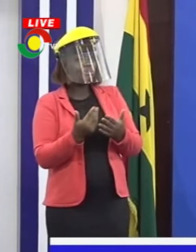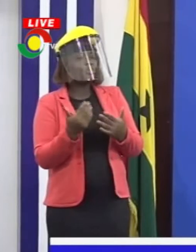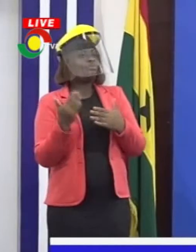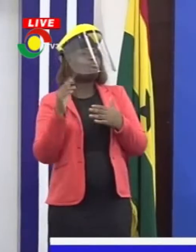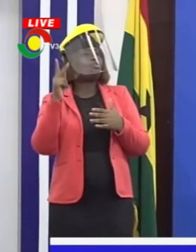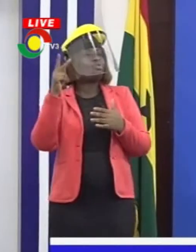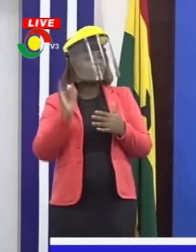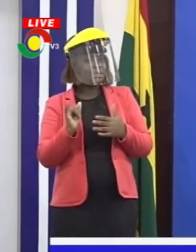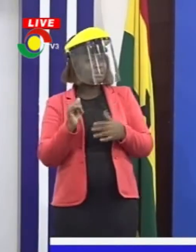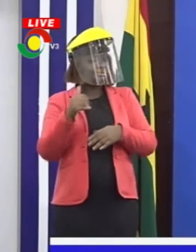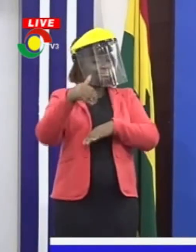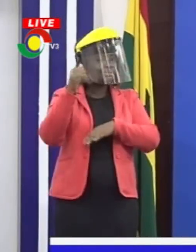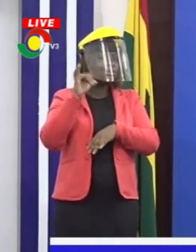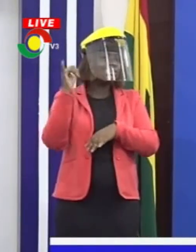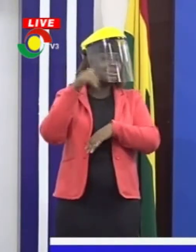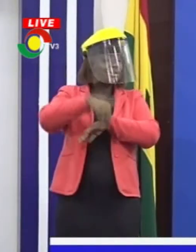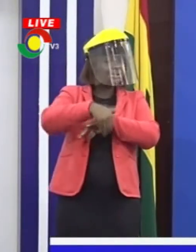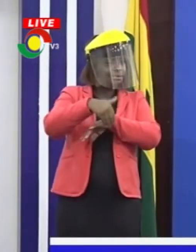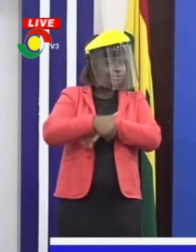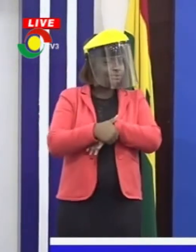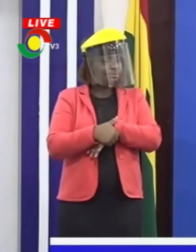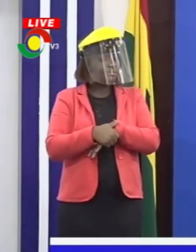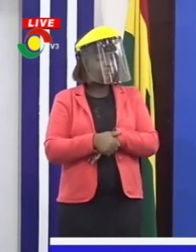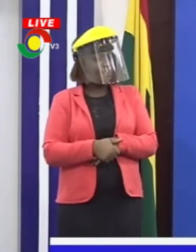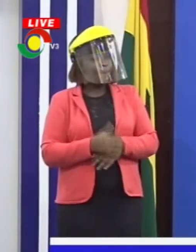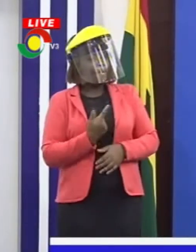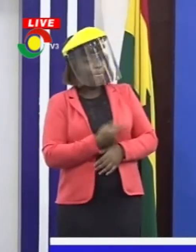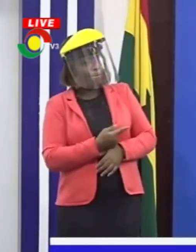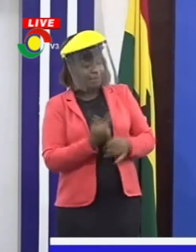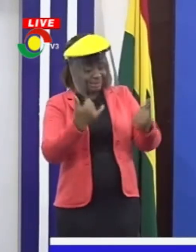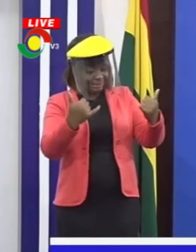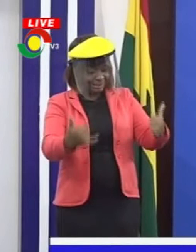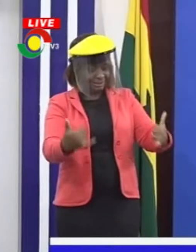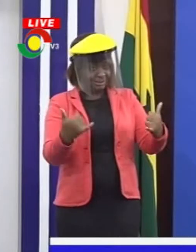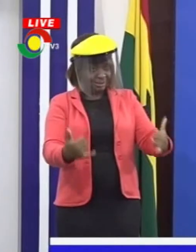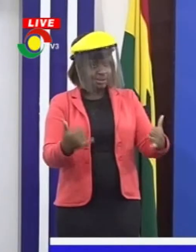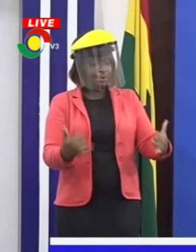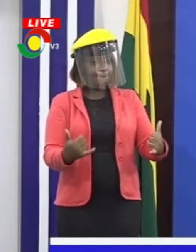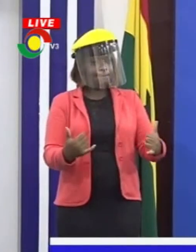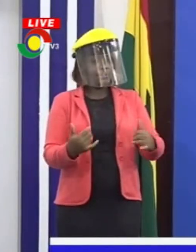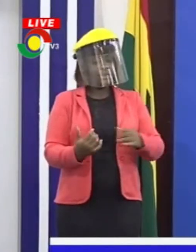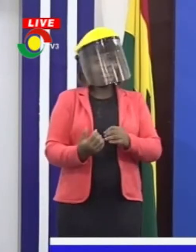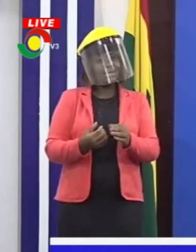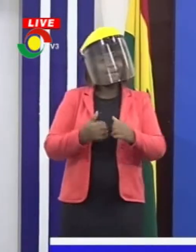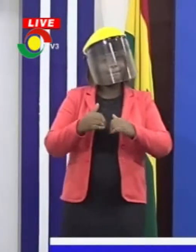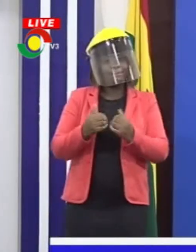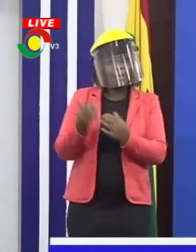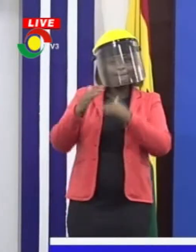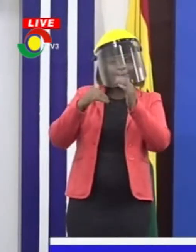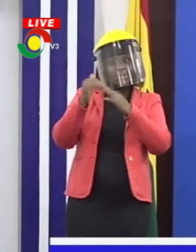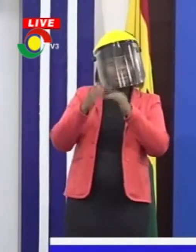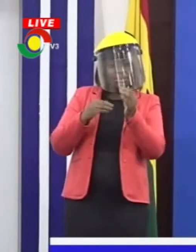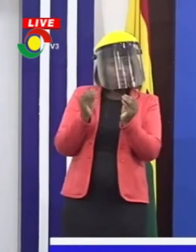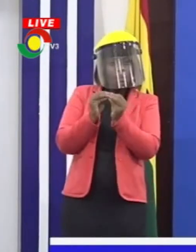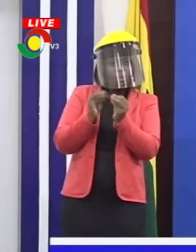to follow up on that. And currently, we are expanding by about 100 beds.